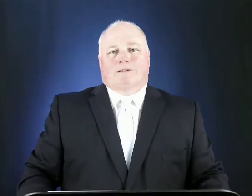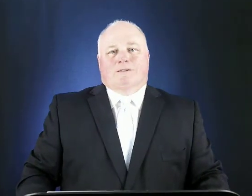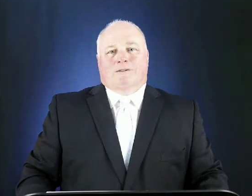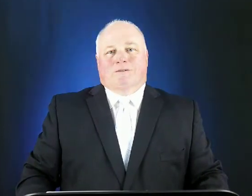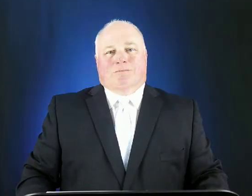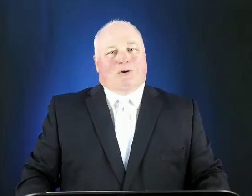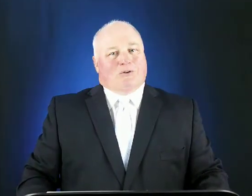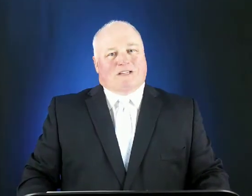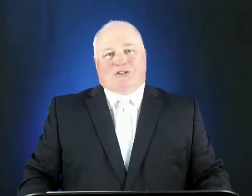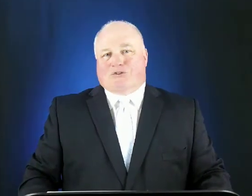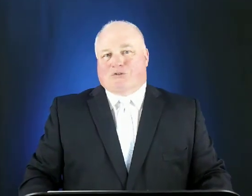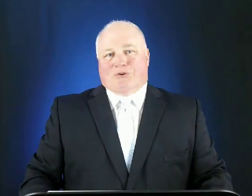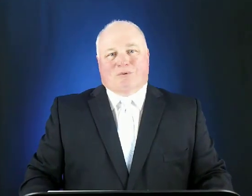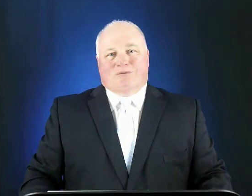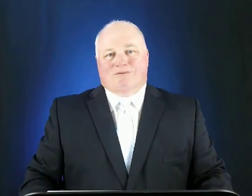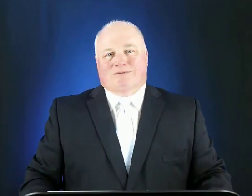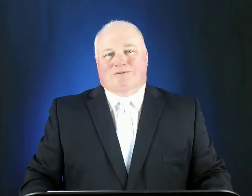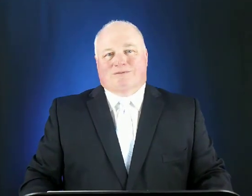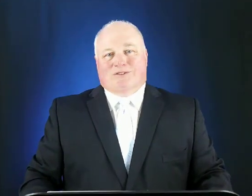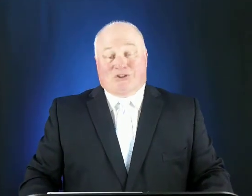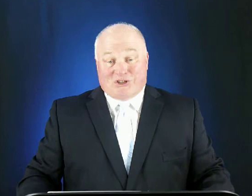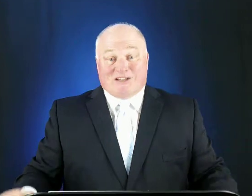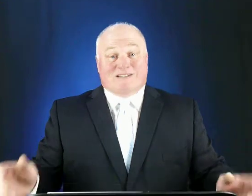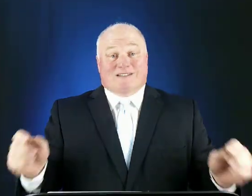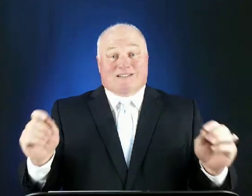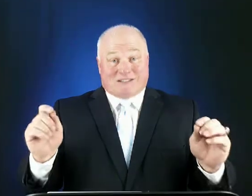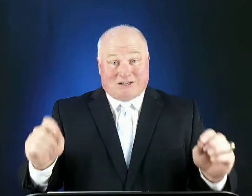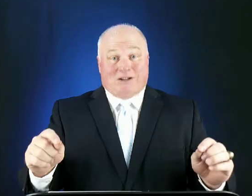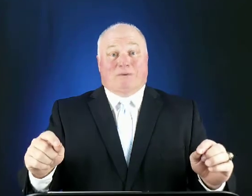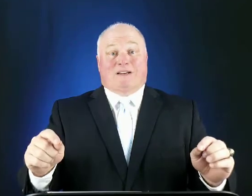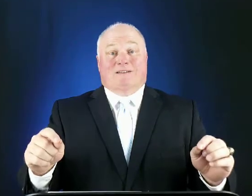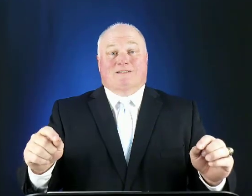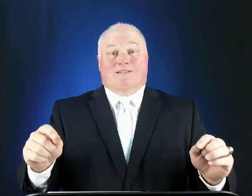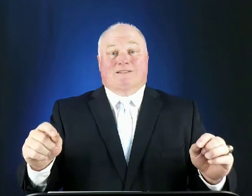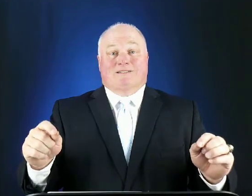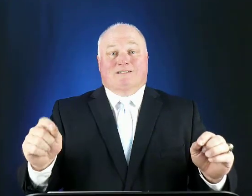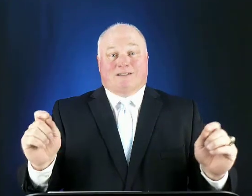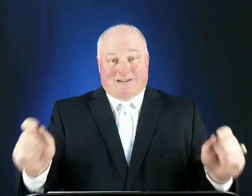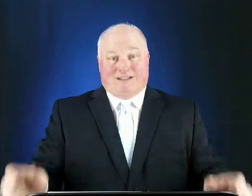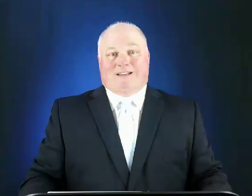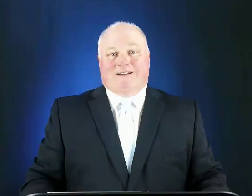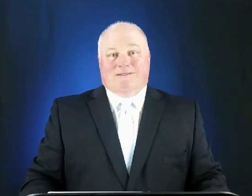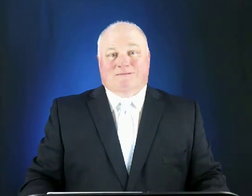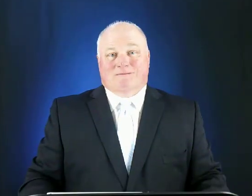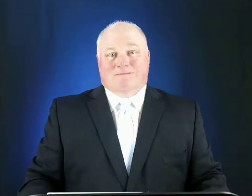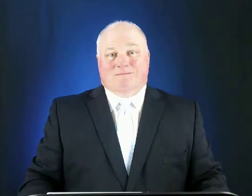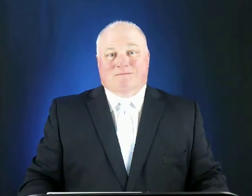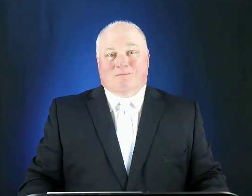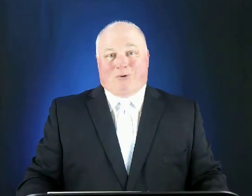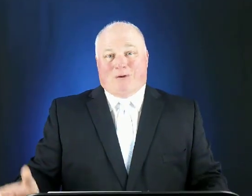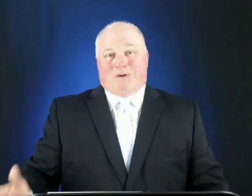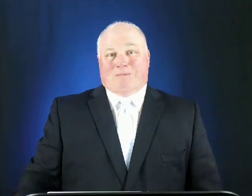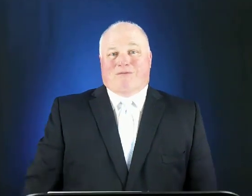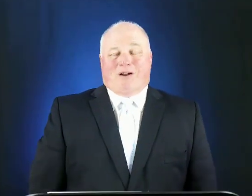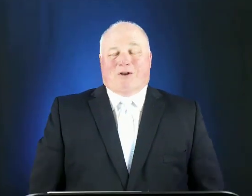because it's true jesus is coming again pray with me father